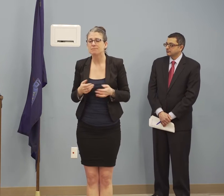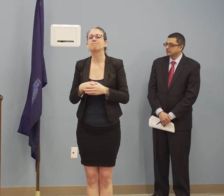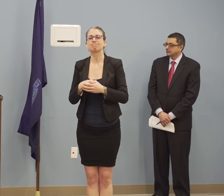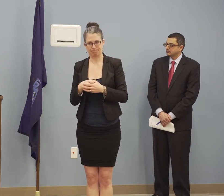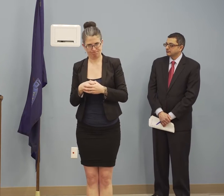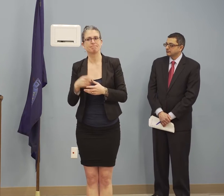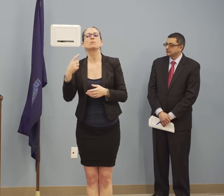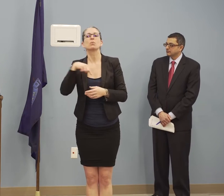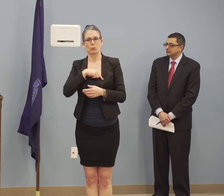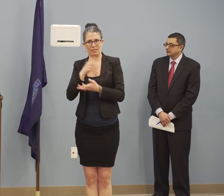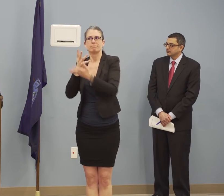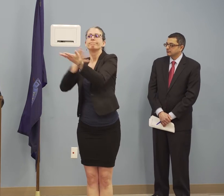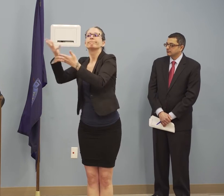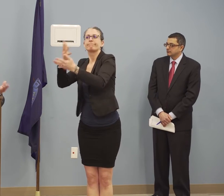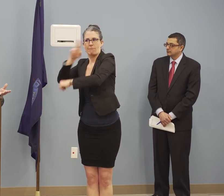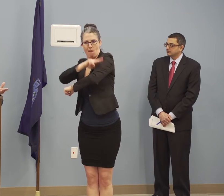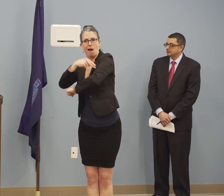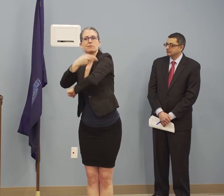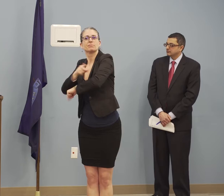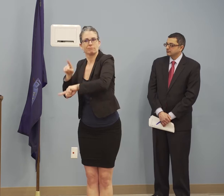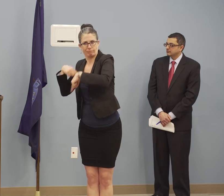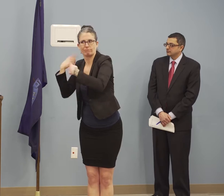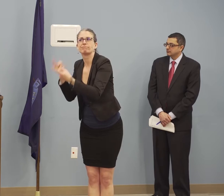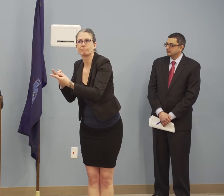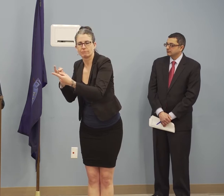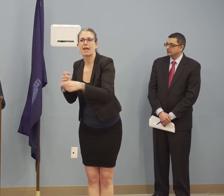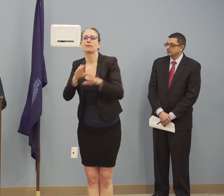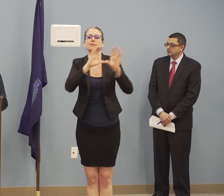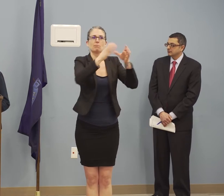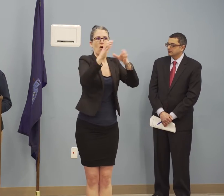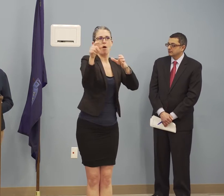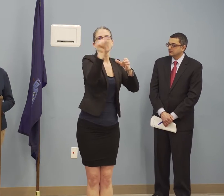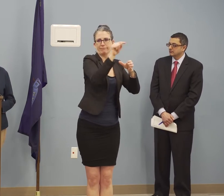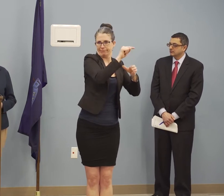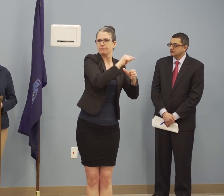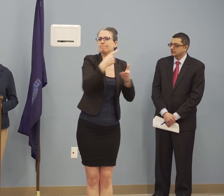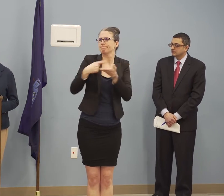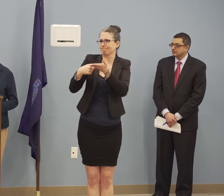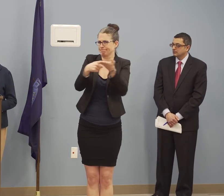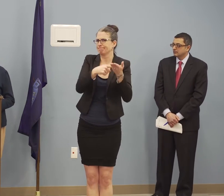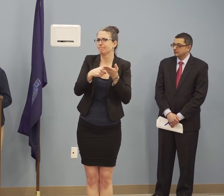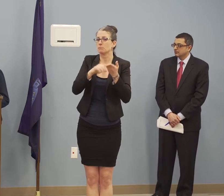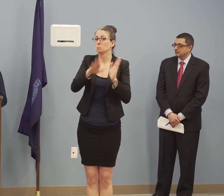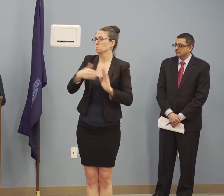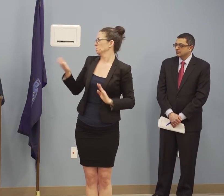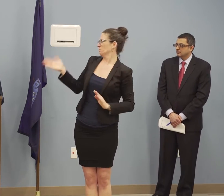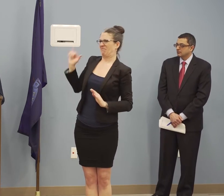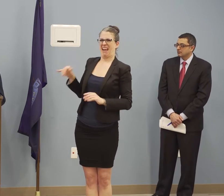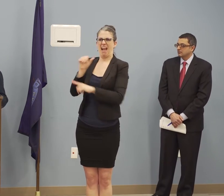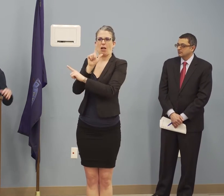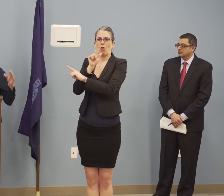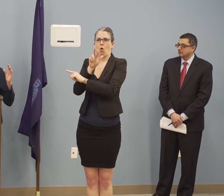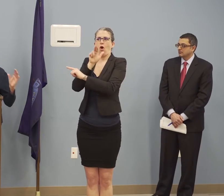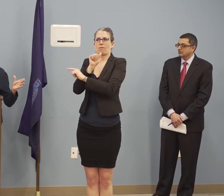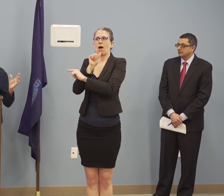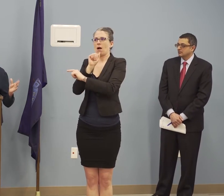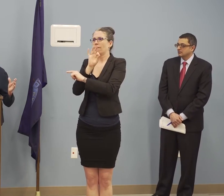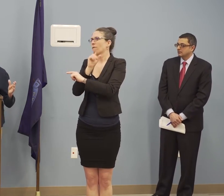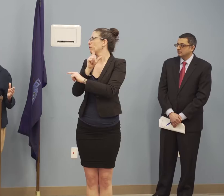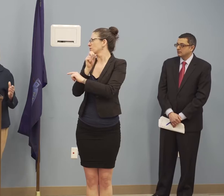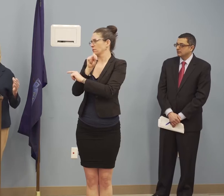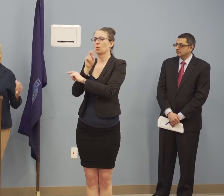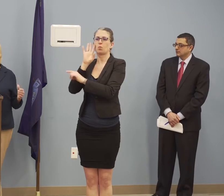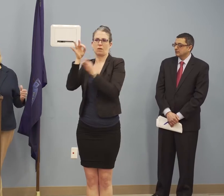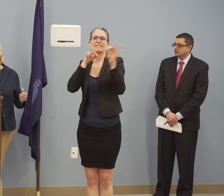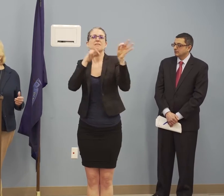departments and the university and other entities, and I think Commissioner Lambrew can talk about some of those discussions we've had about identifying the